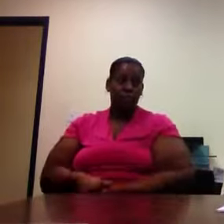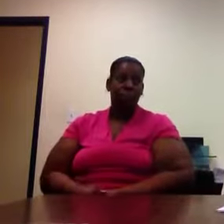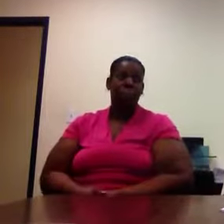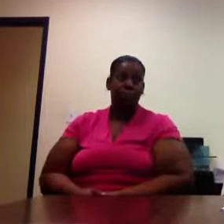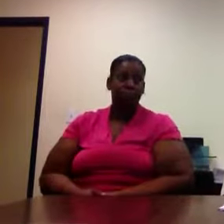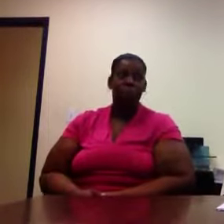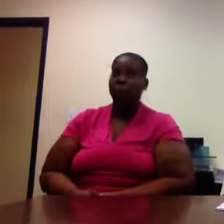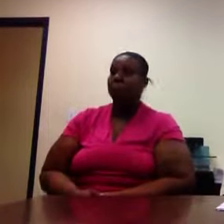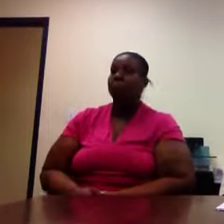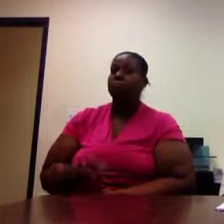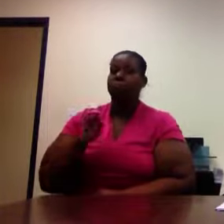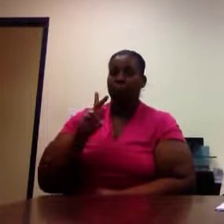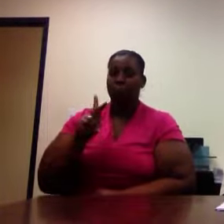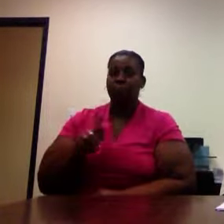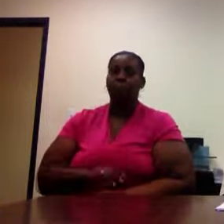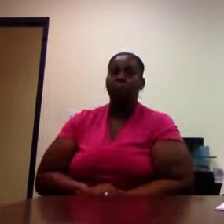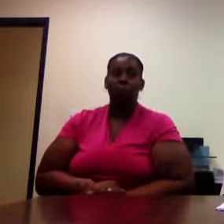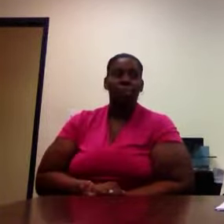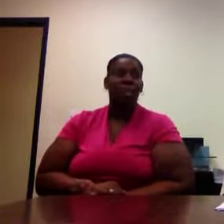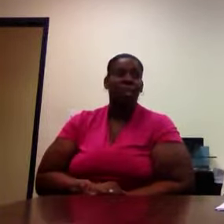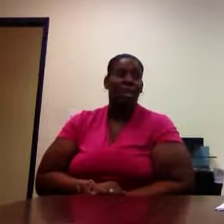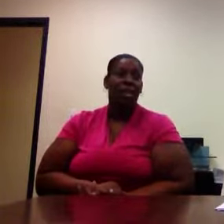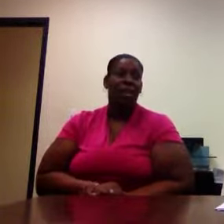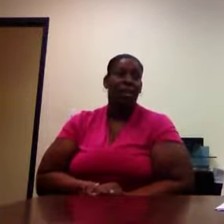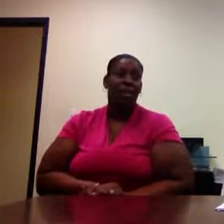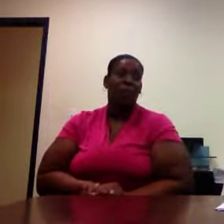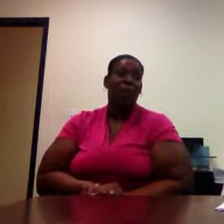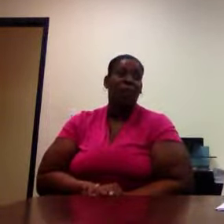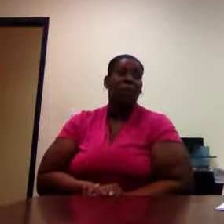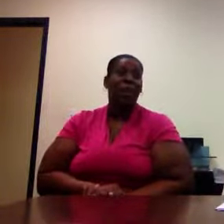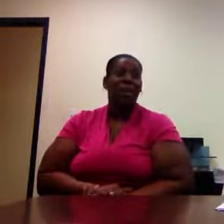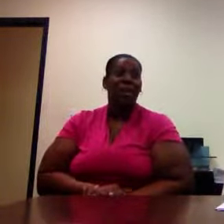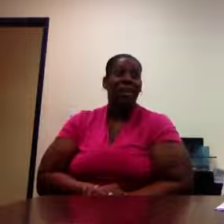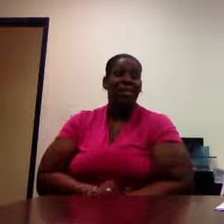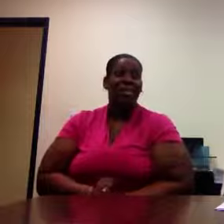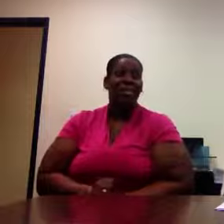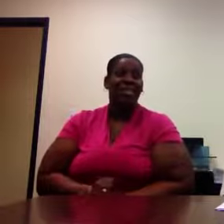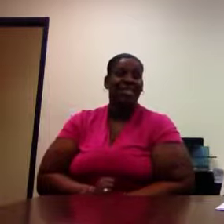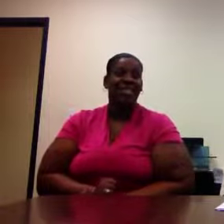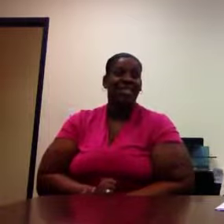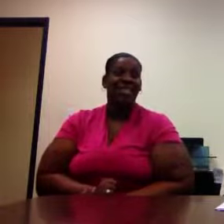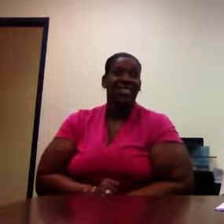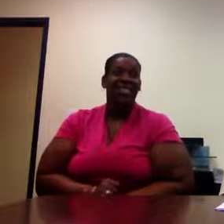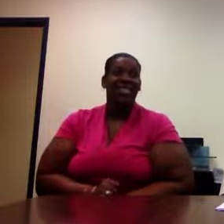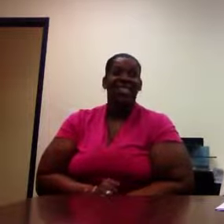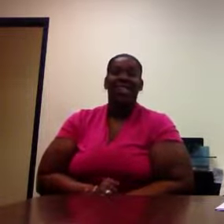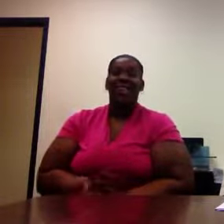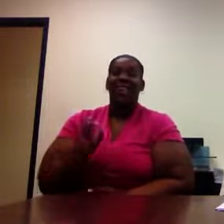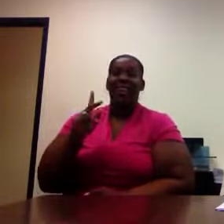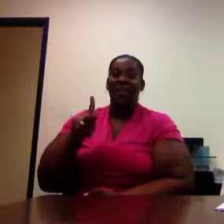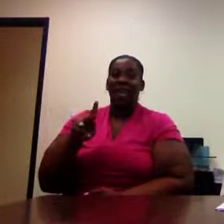All right. All Wow. Okay. All right. Payment practices.